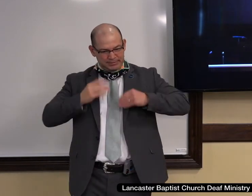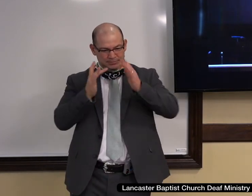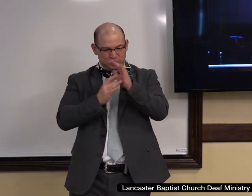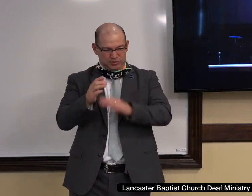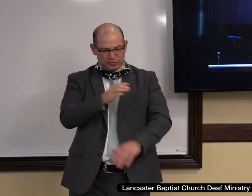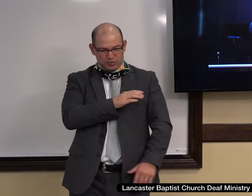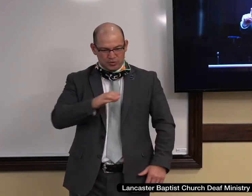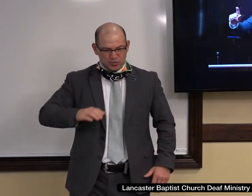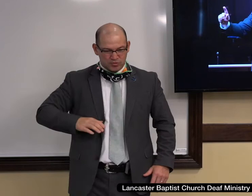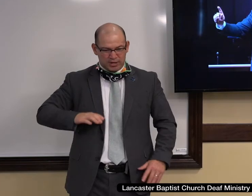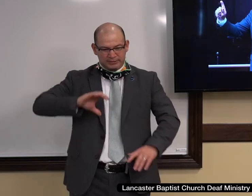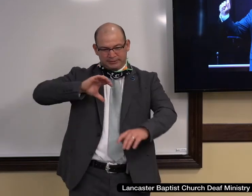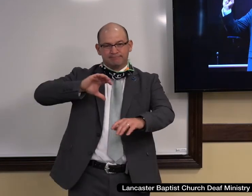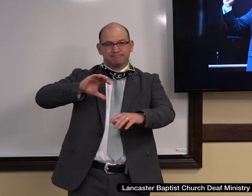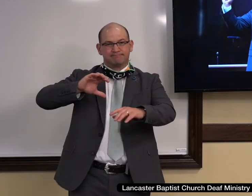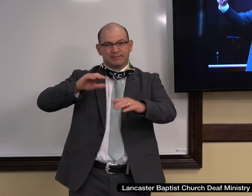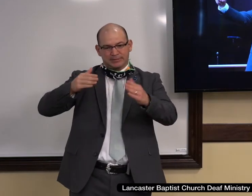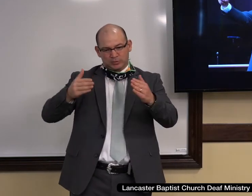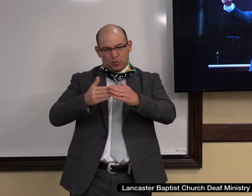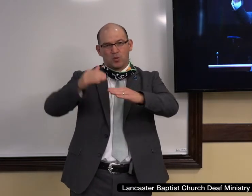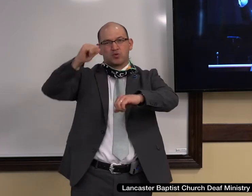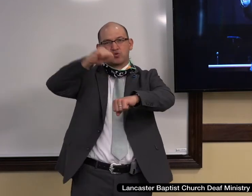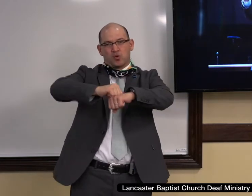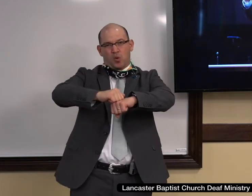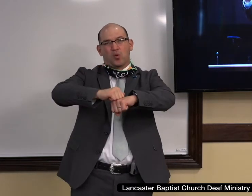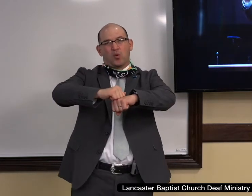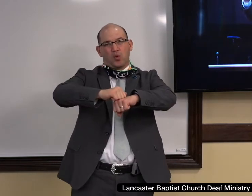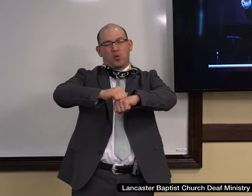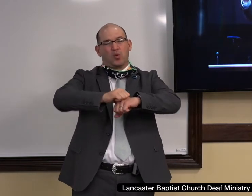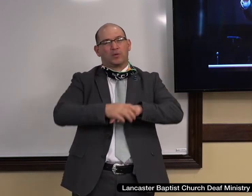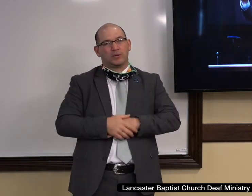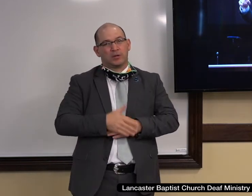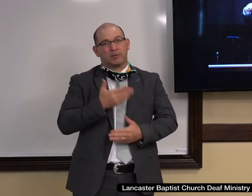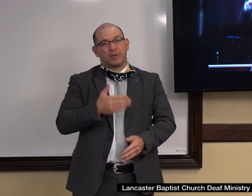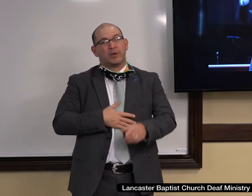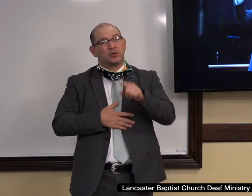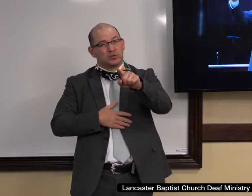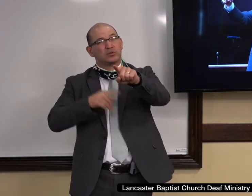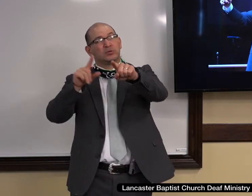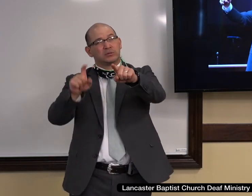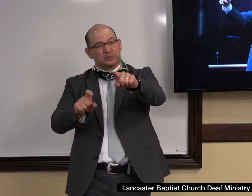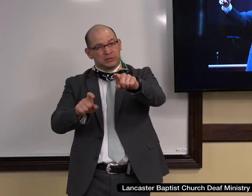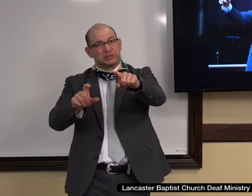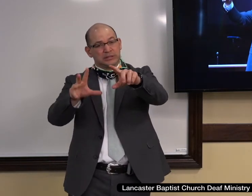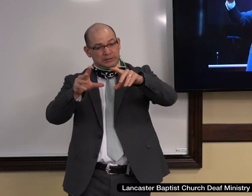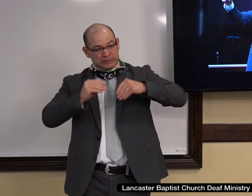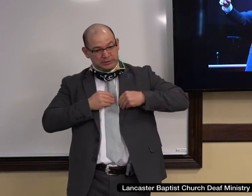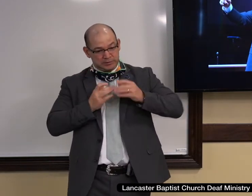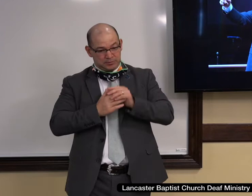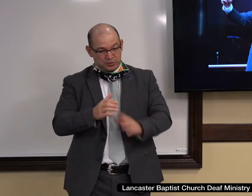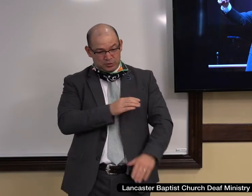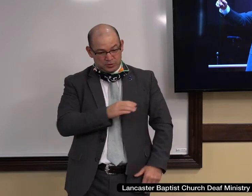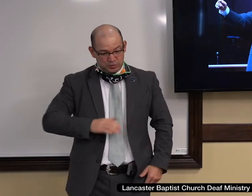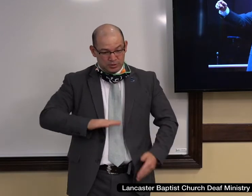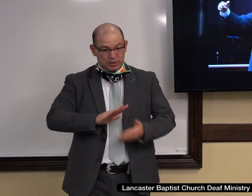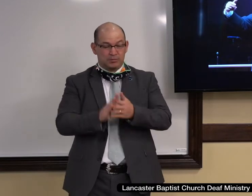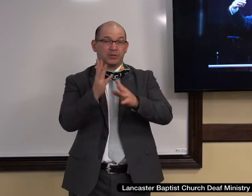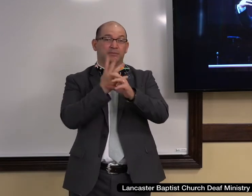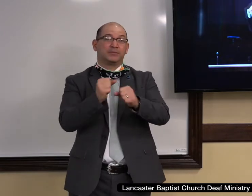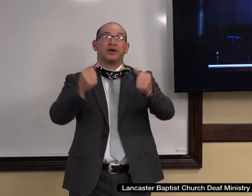for someone in here this morning, that may begin with you turning to Jesus Christ and saying to him, Lord, as